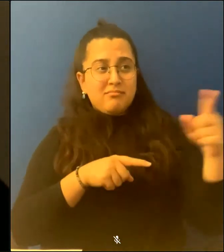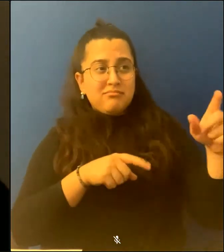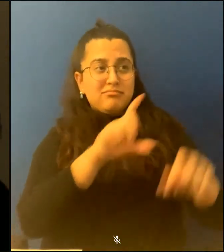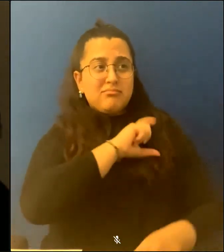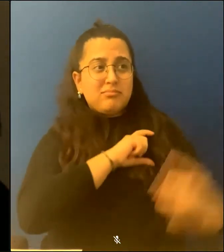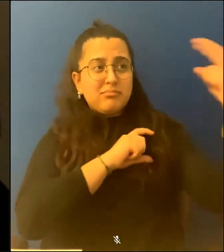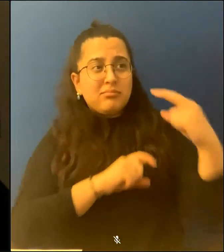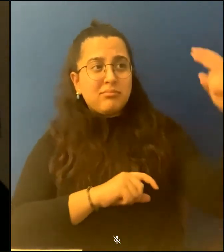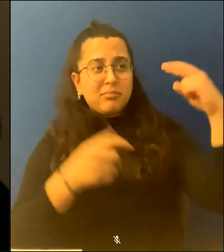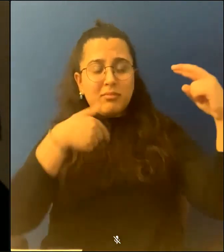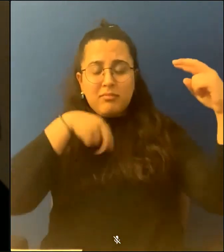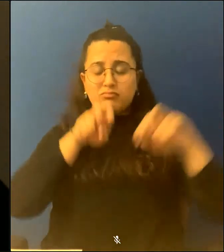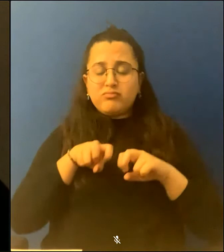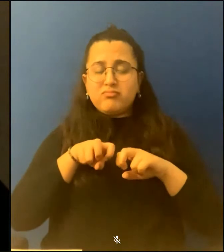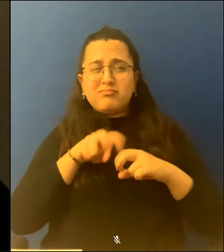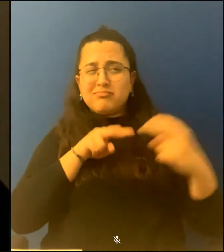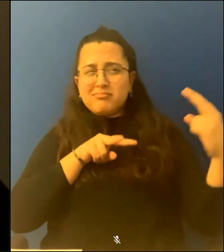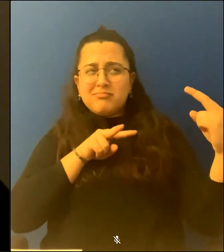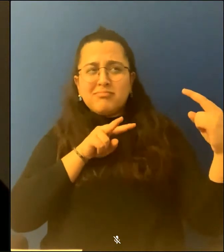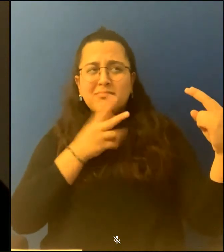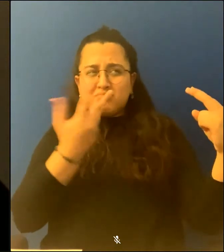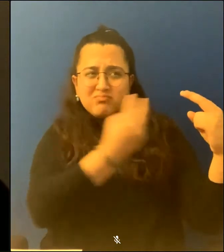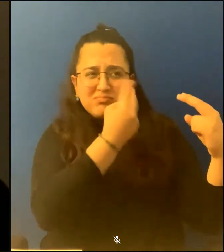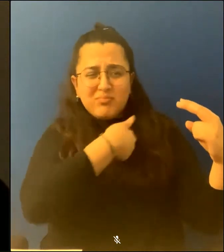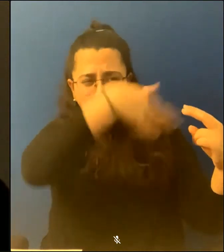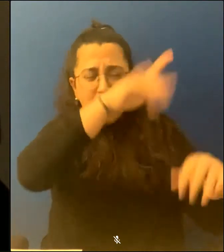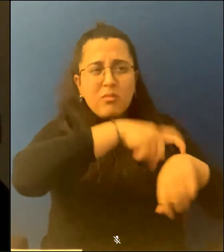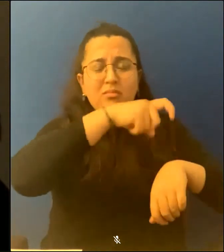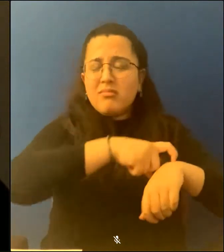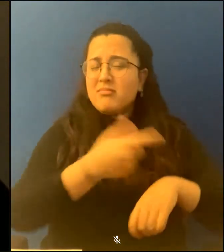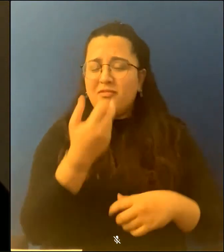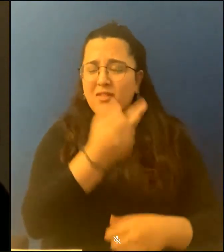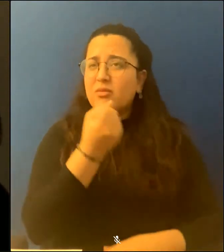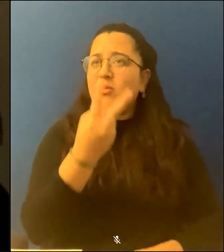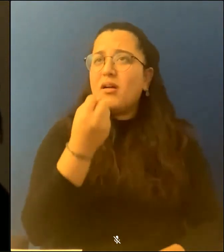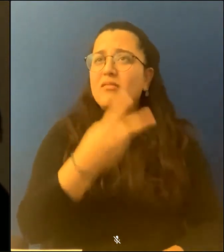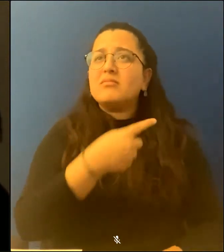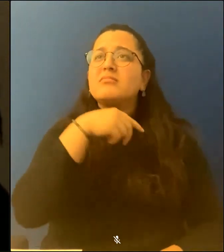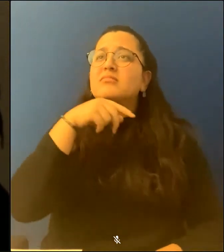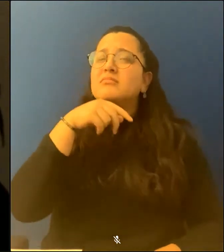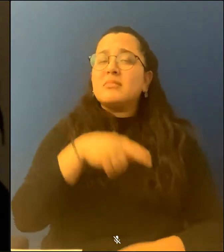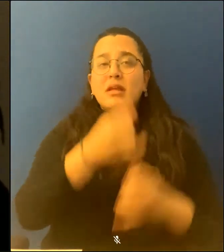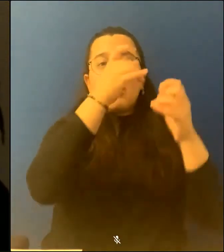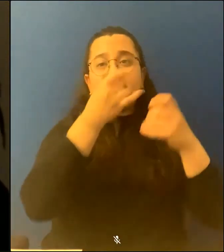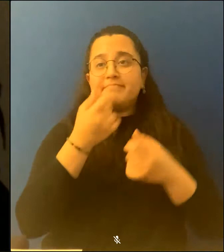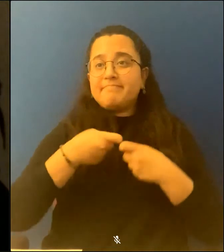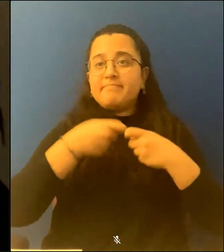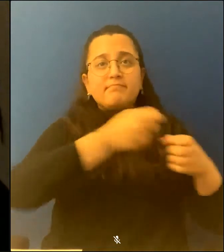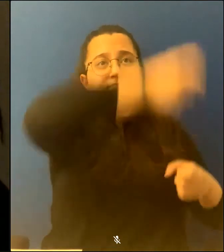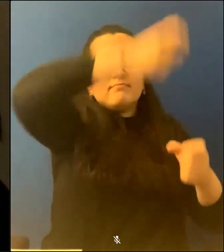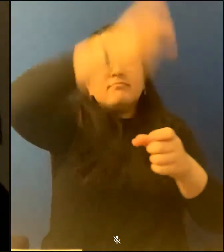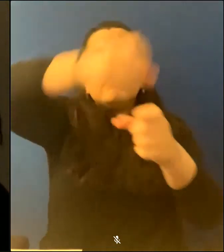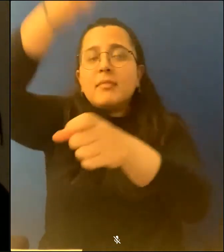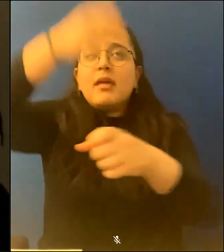on the wire vine, the wire eye competing with the bats for cicadas, the robin competing reds with the sky,